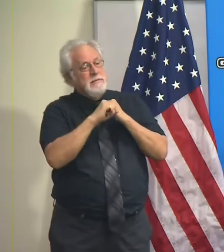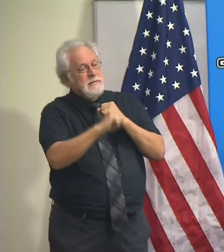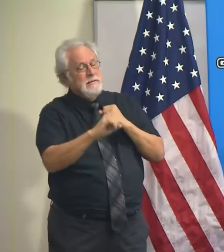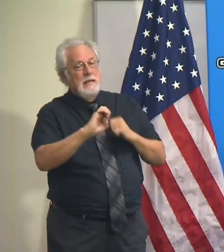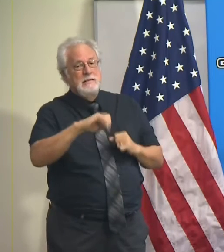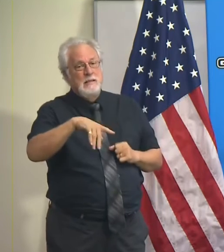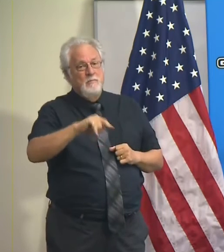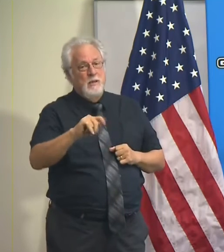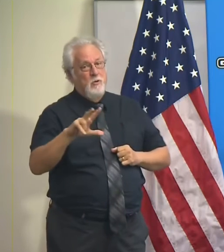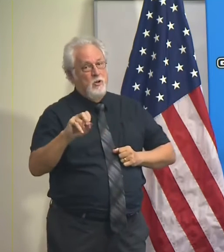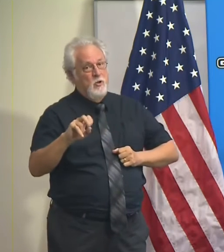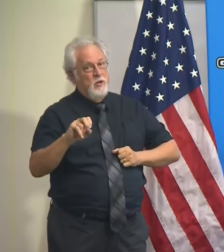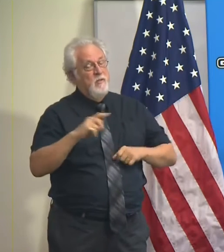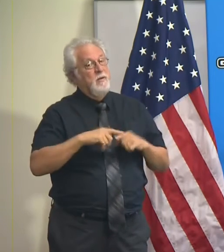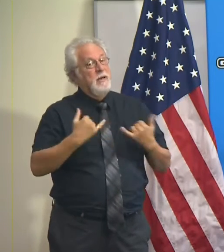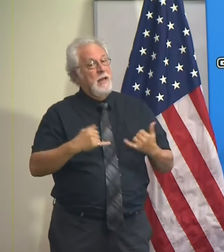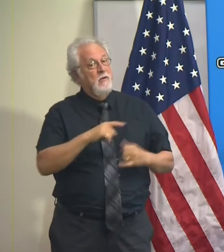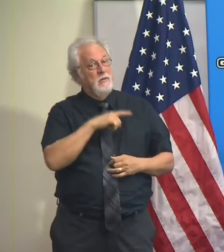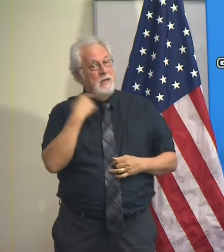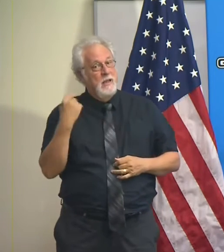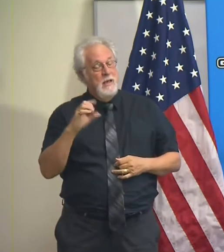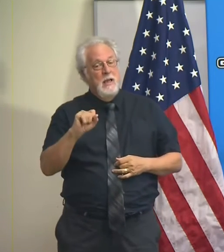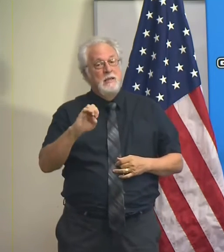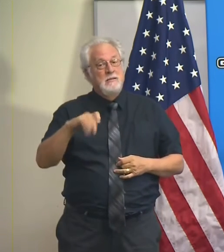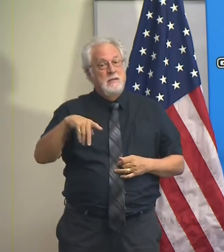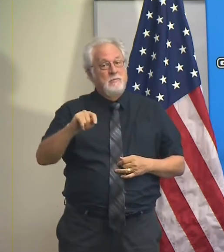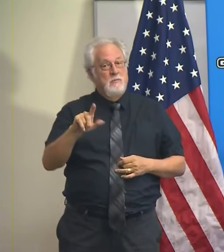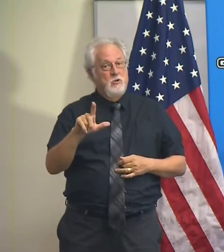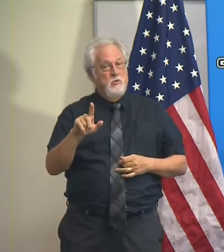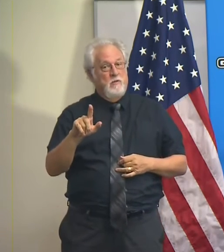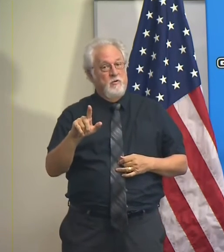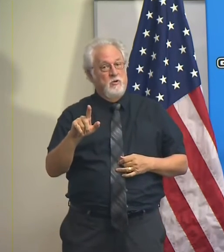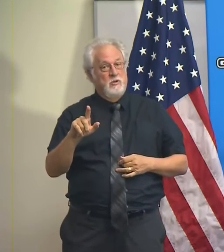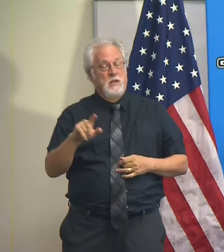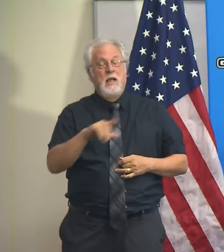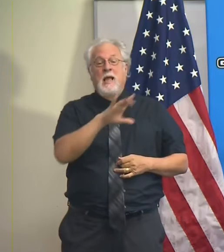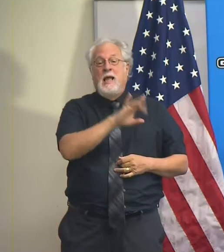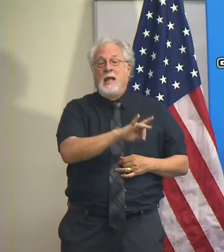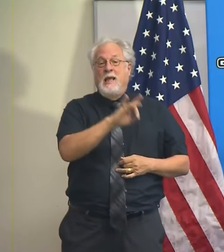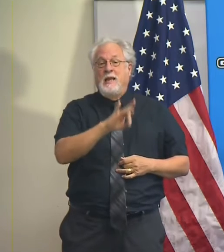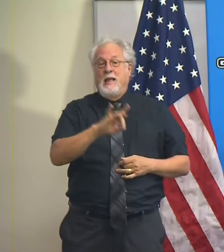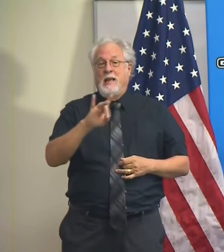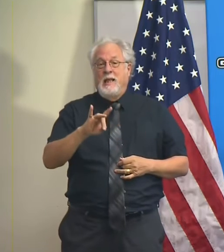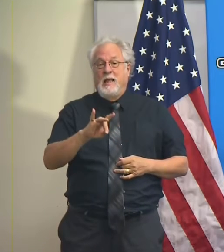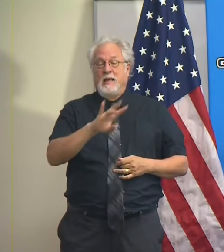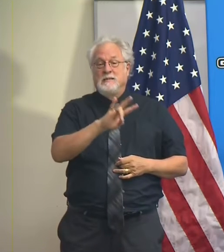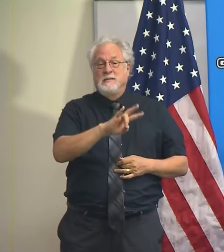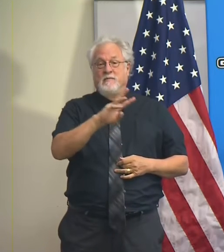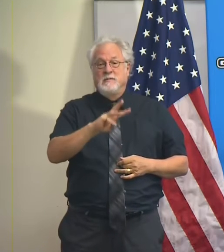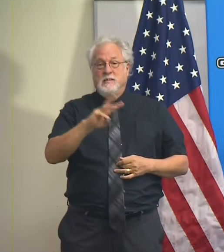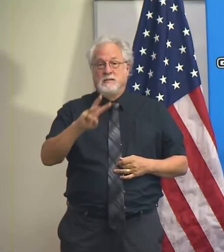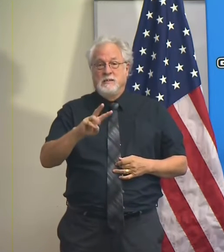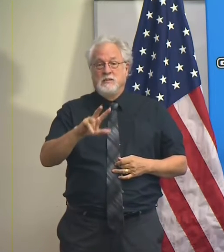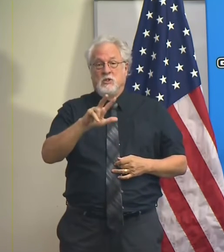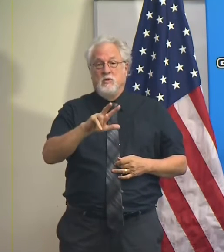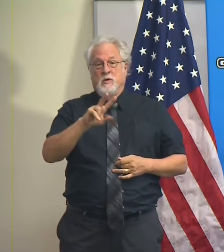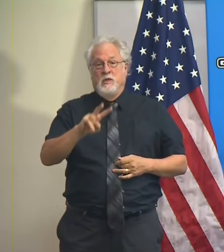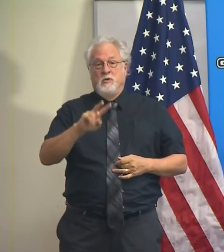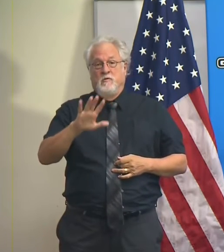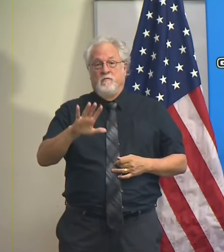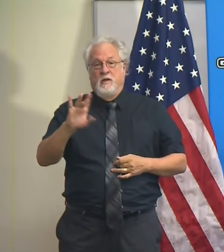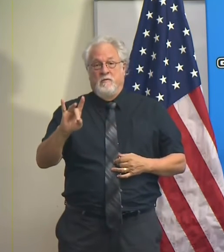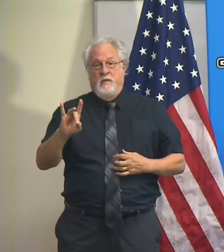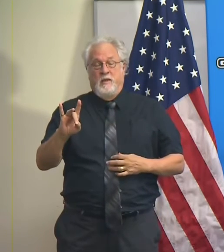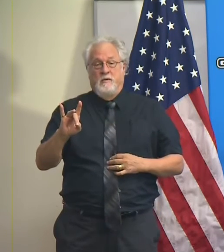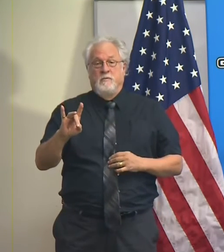September the 30th, where right now September 21st is the deadline. Call 888-766-3258